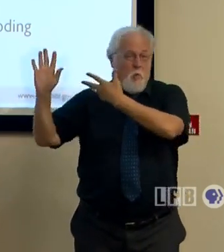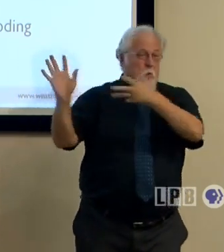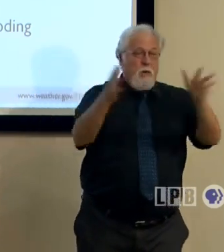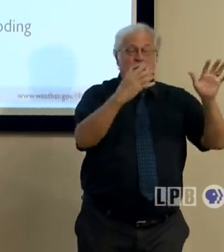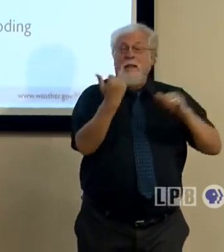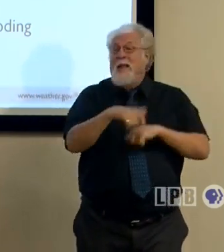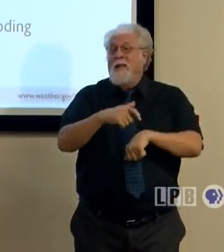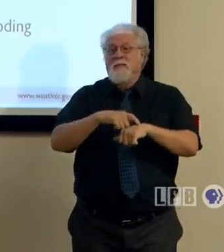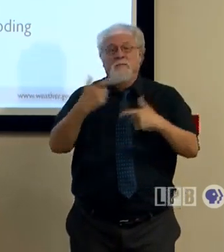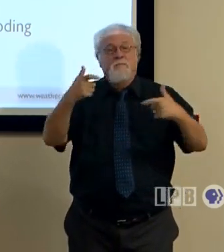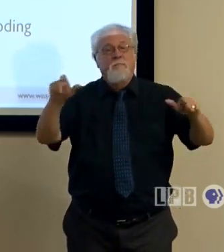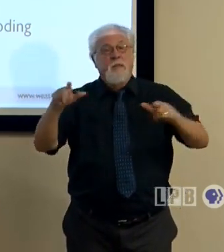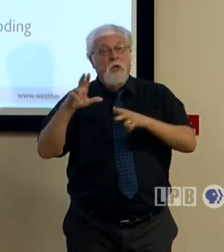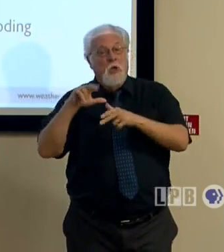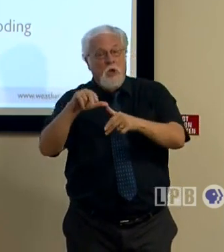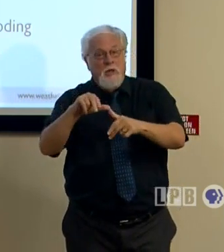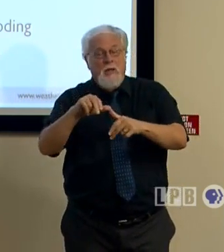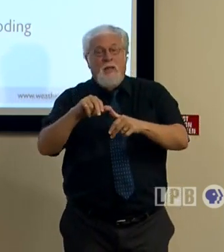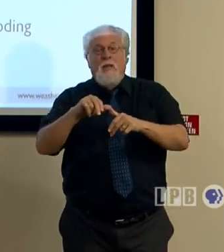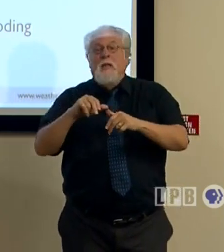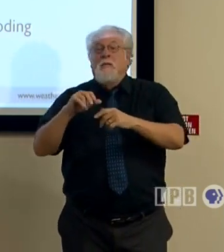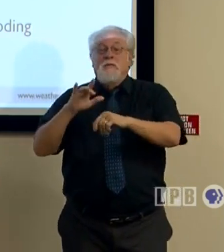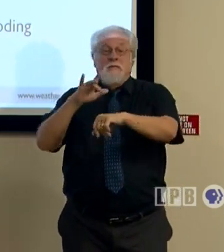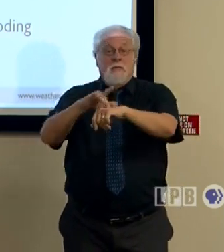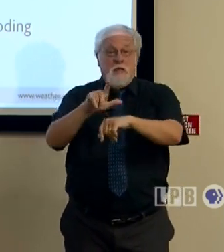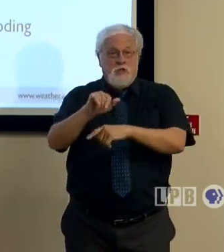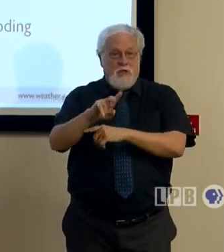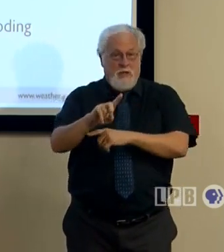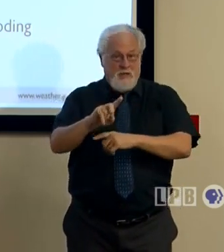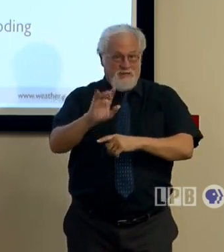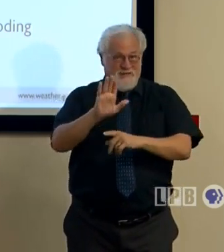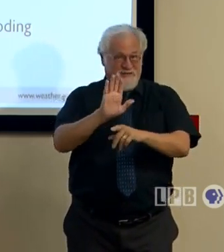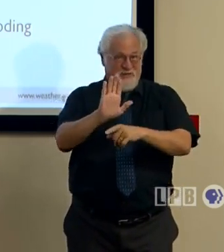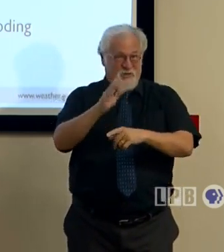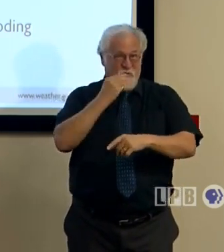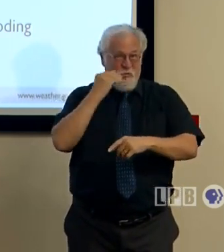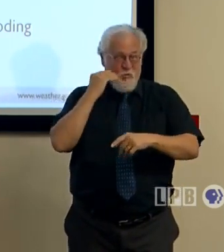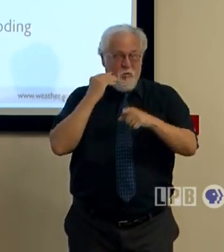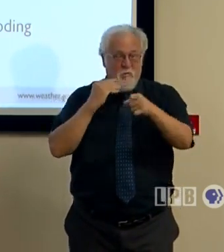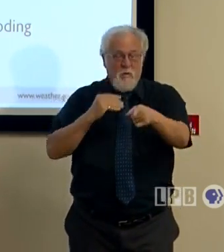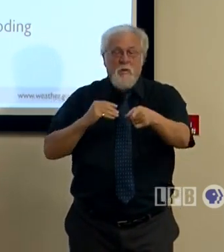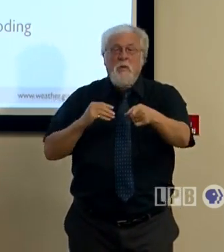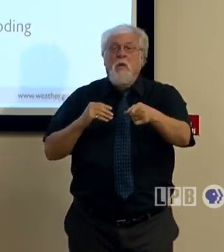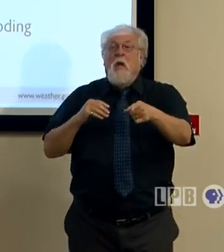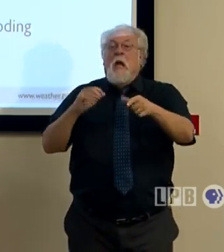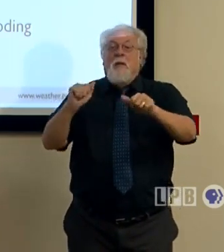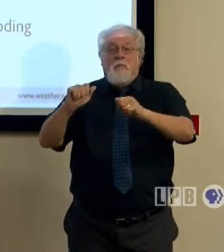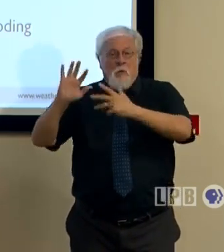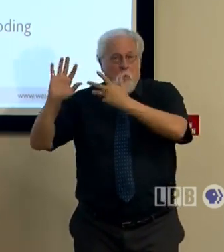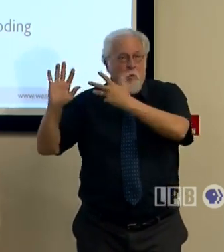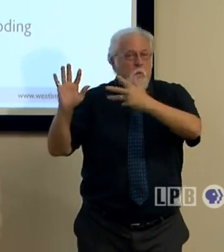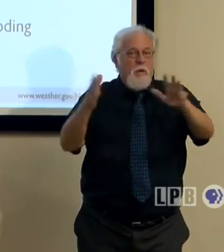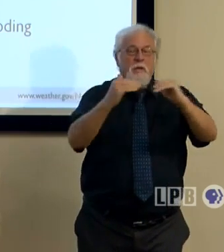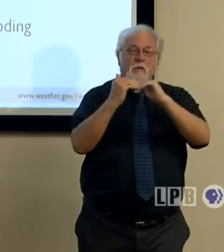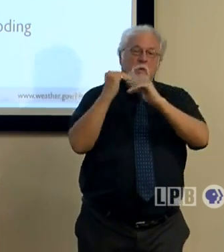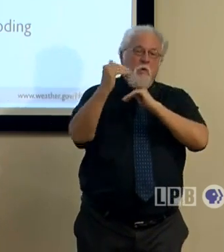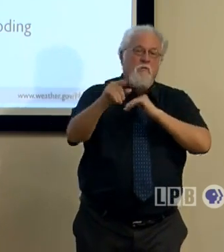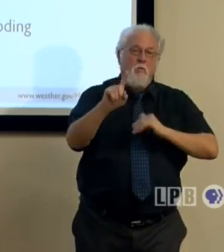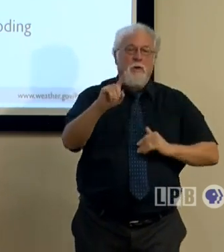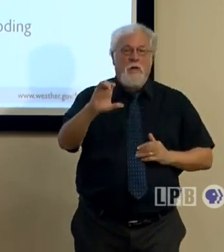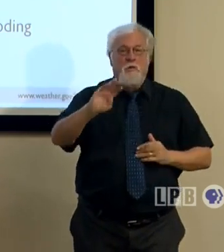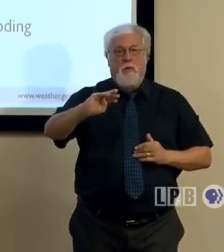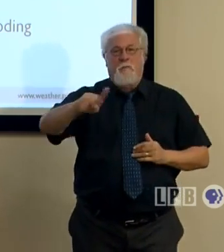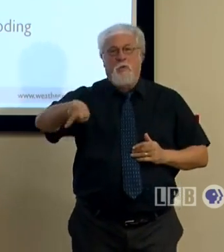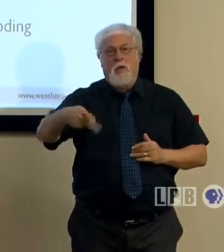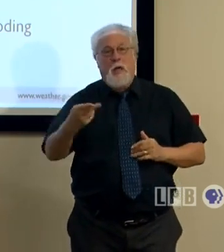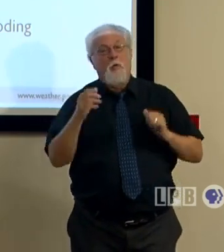a major hurricane making landfall where you're at, the possibility of winds in excess of 100 miles per hour